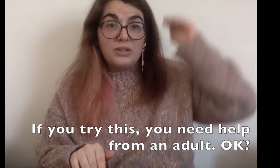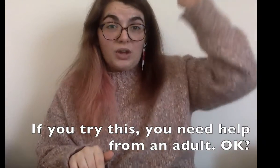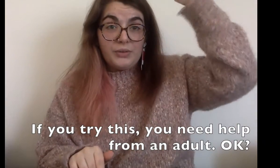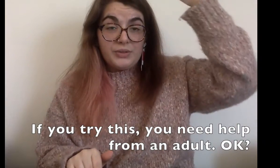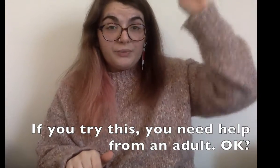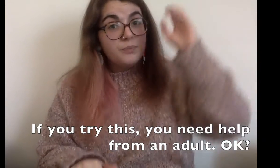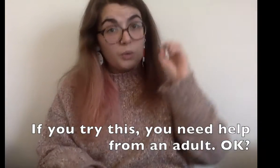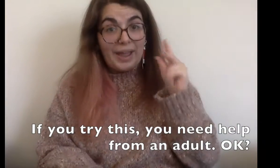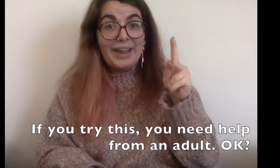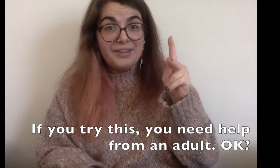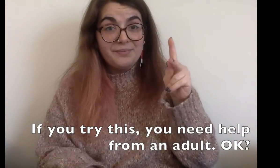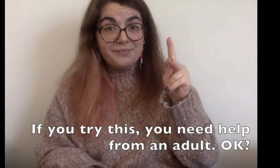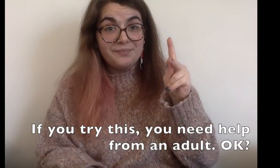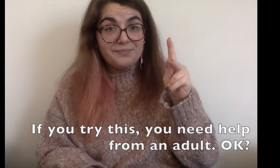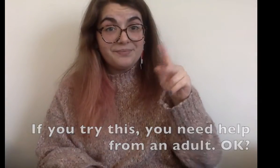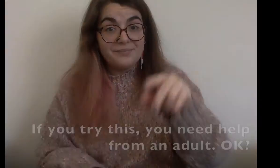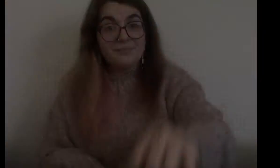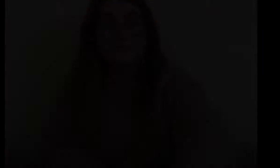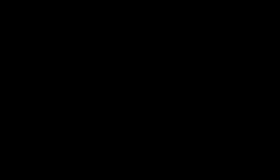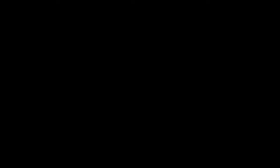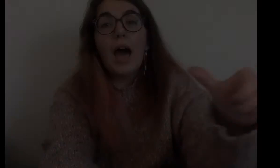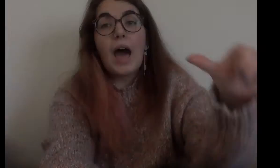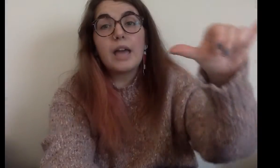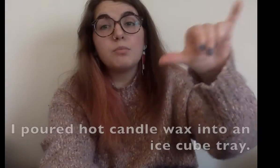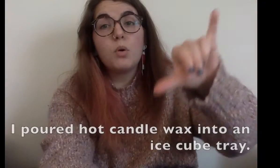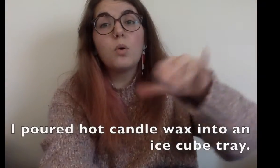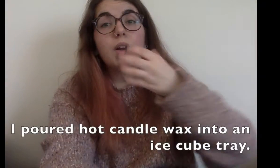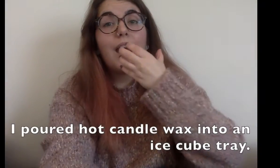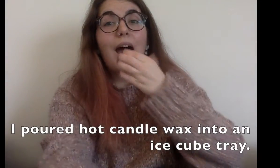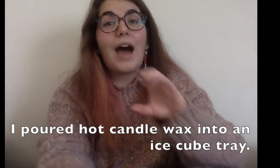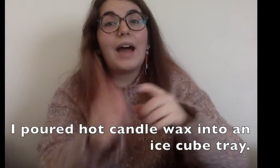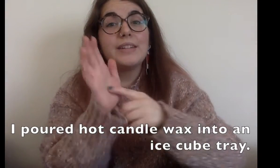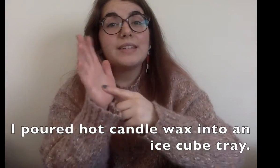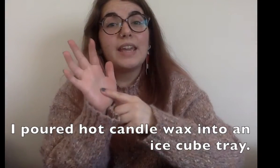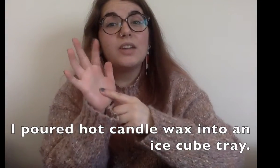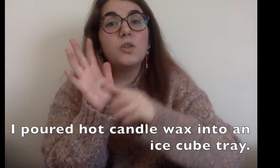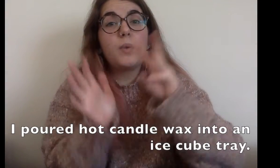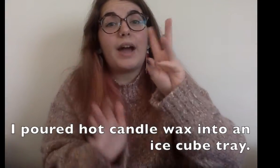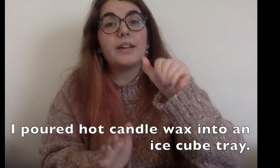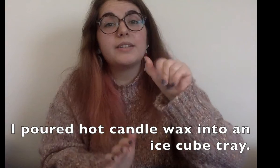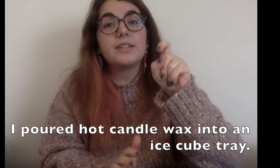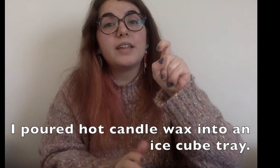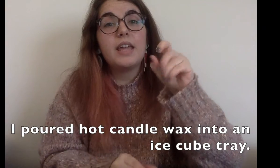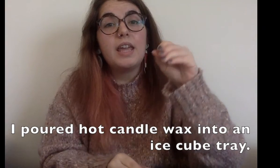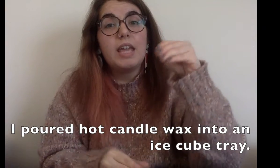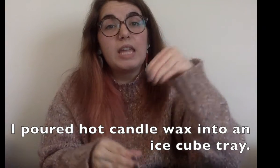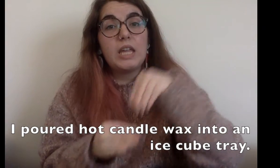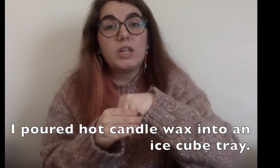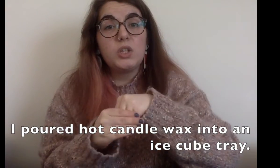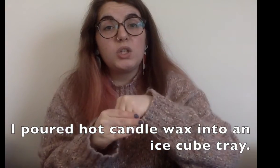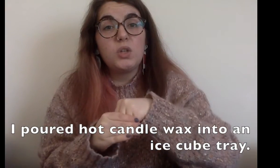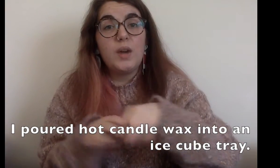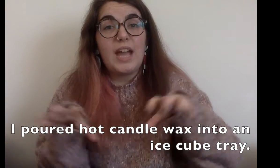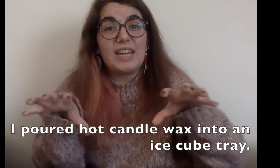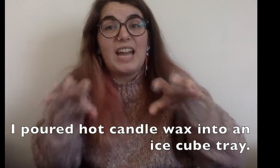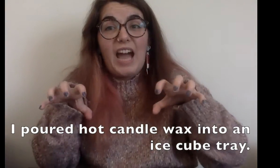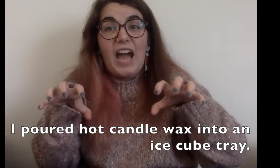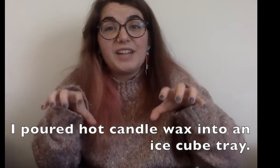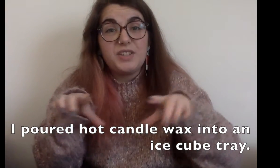adult, okay? I poured hot candle wax into an ice